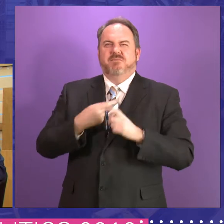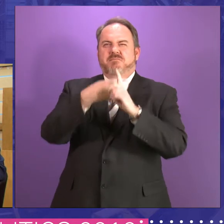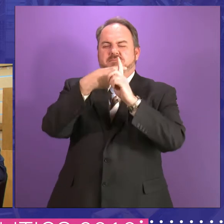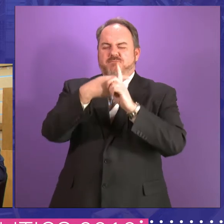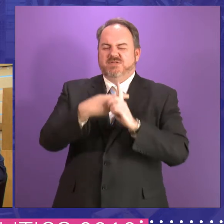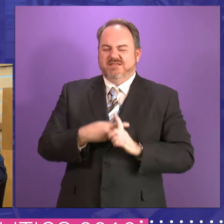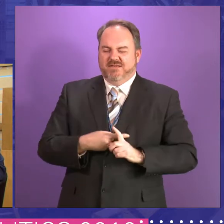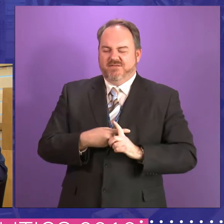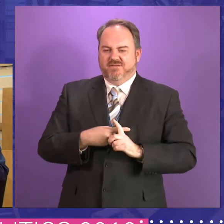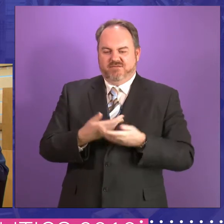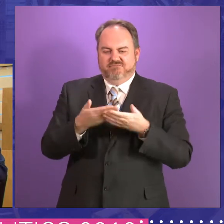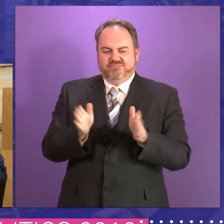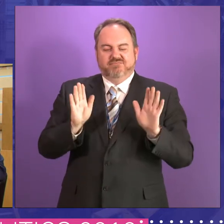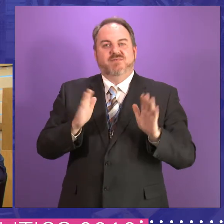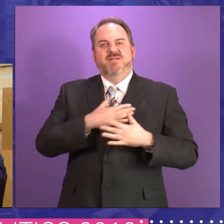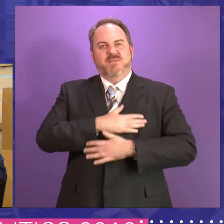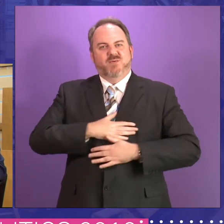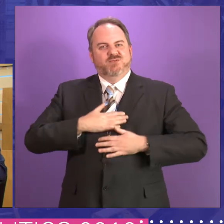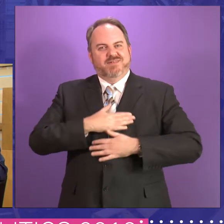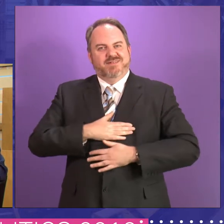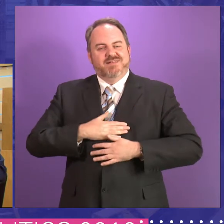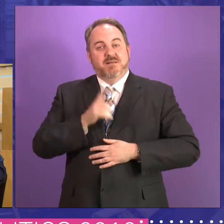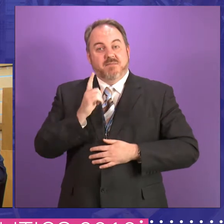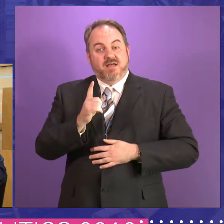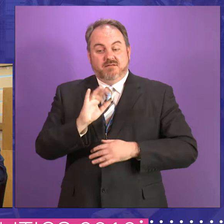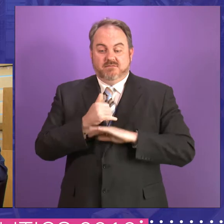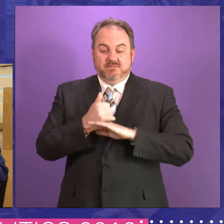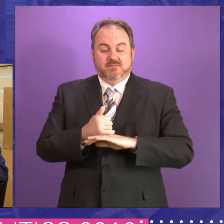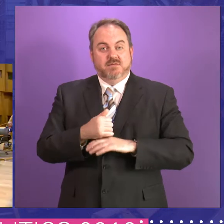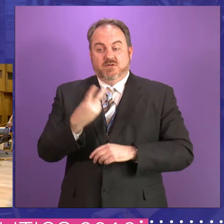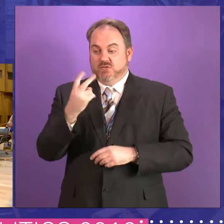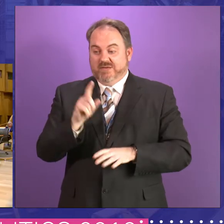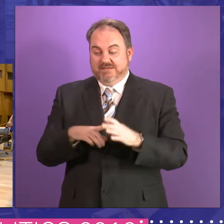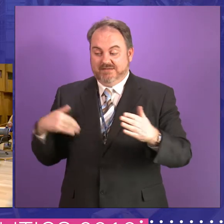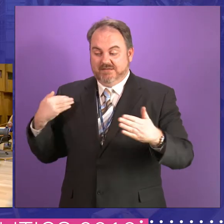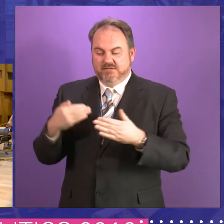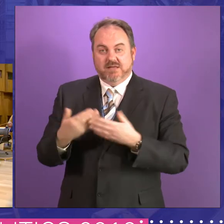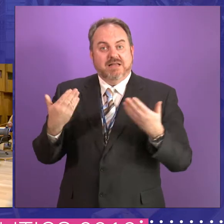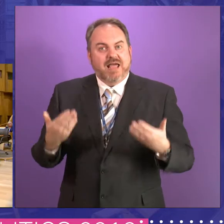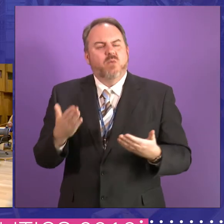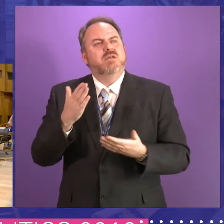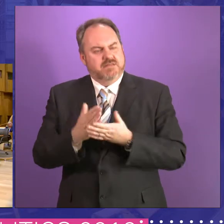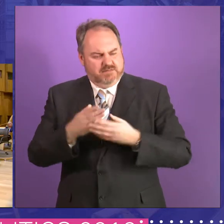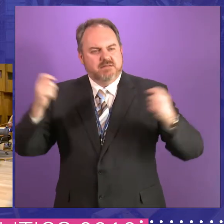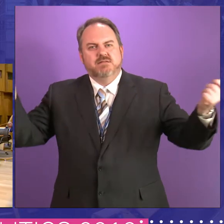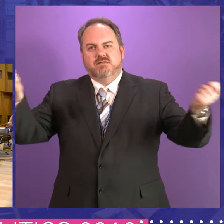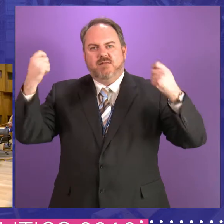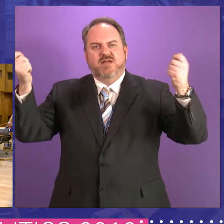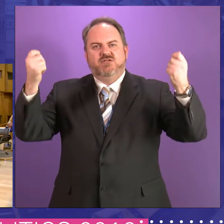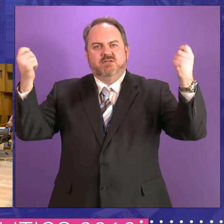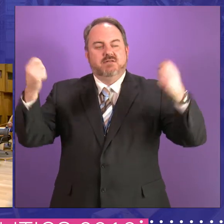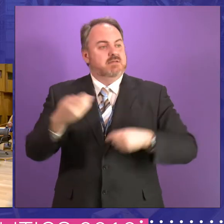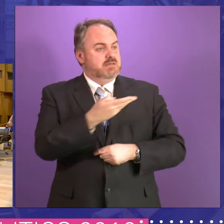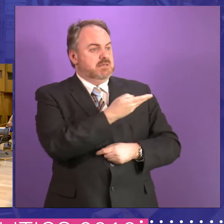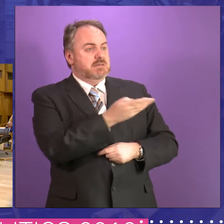it was there. And I do believe that when we've got 20 years, it is a celebration. There will those who rightly